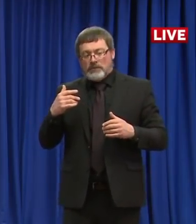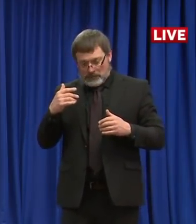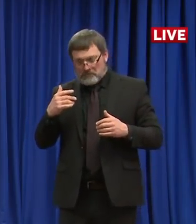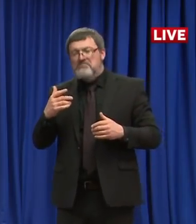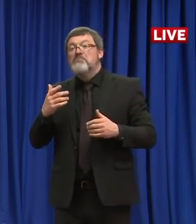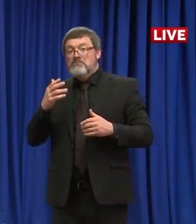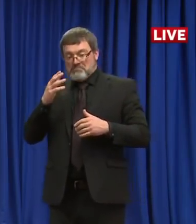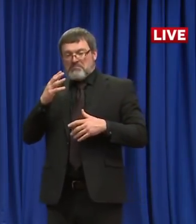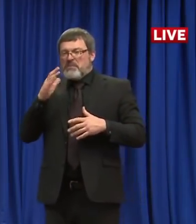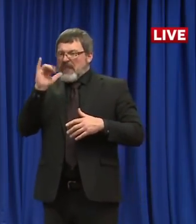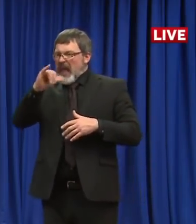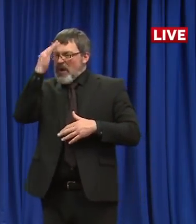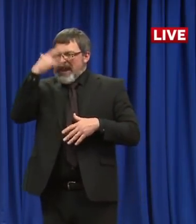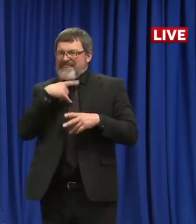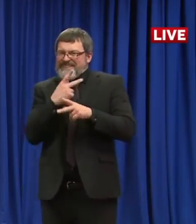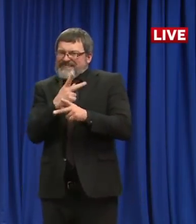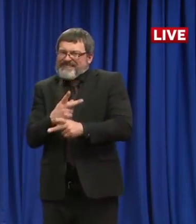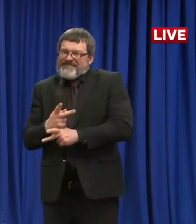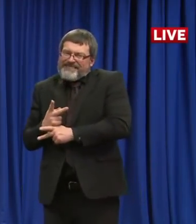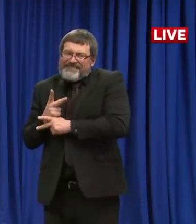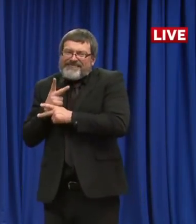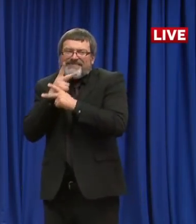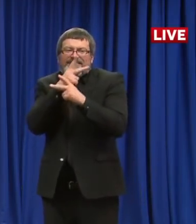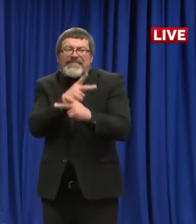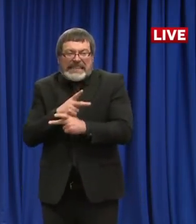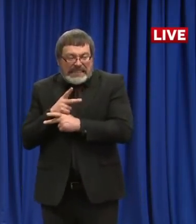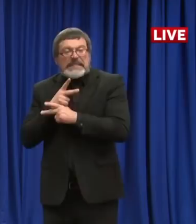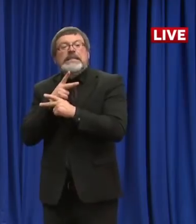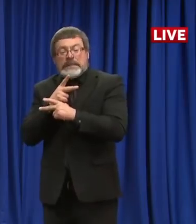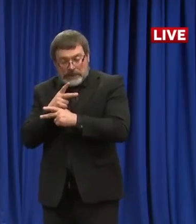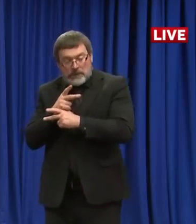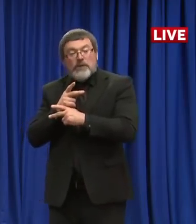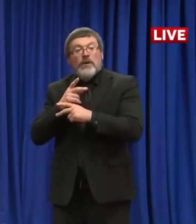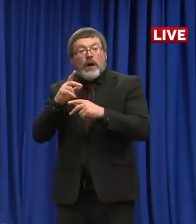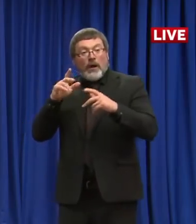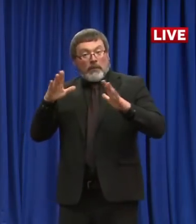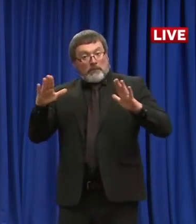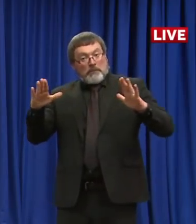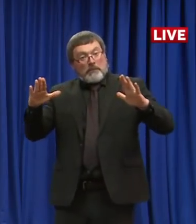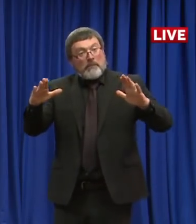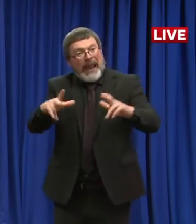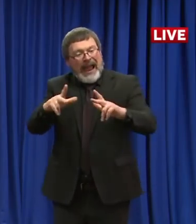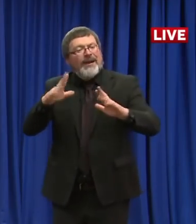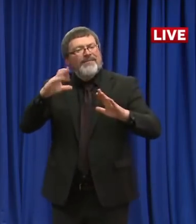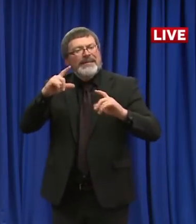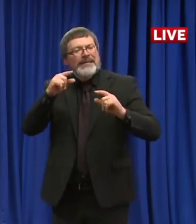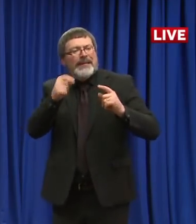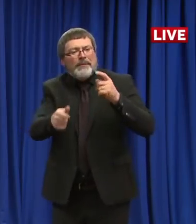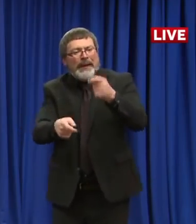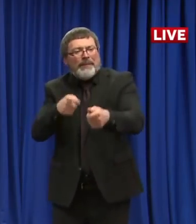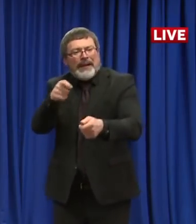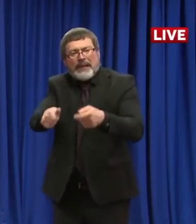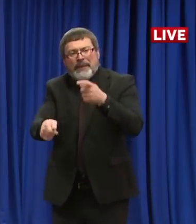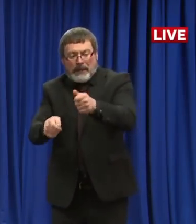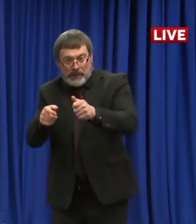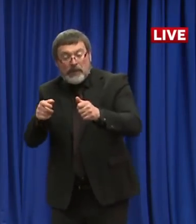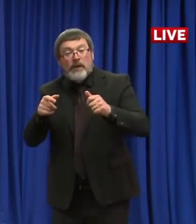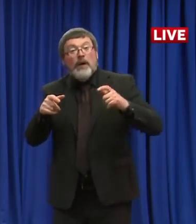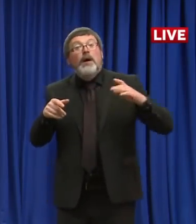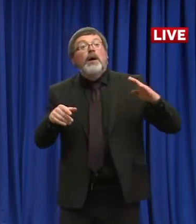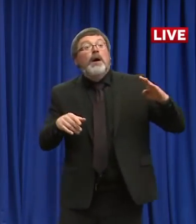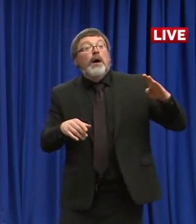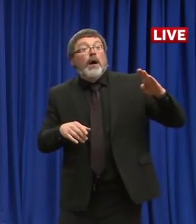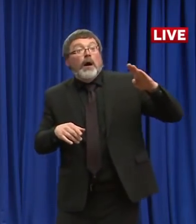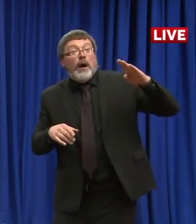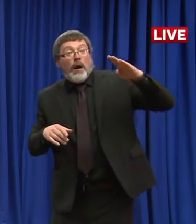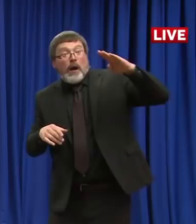hope is that this remains plateaued, so to speak. The epidemic curve remains plateaued. We're going to see some ups. We're going to see some downs